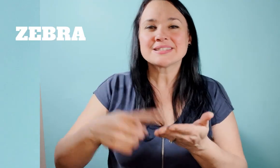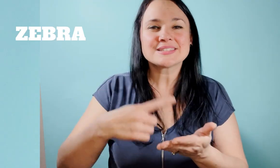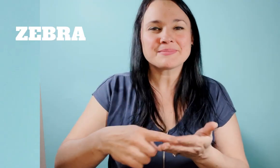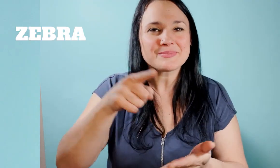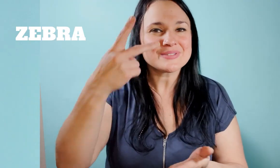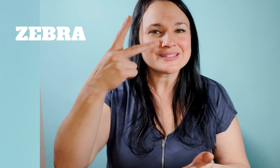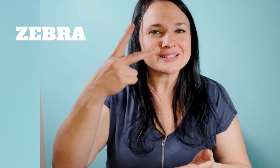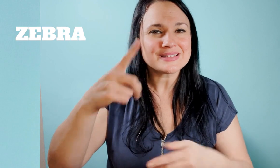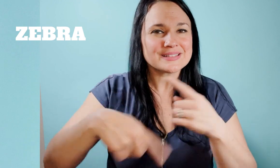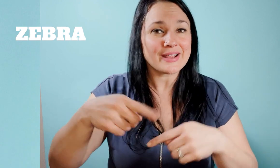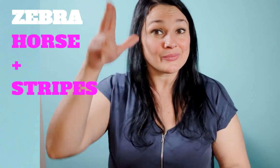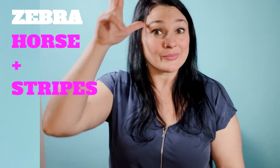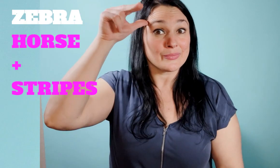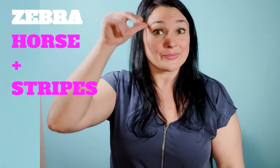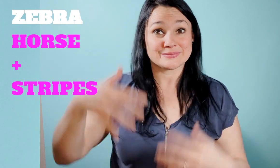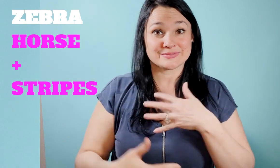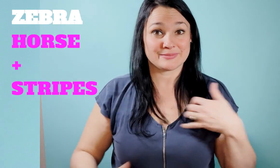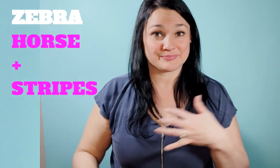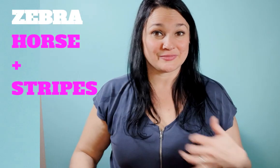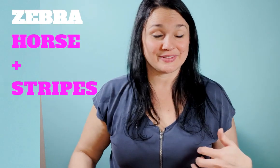sometimes you'll see people sign horse with stripes